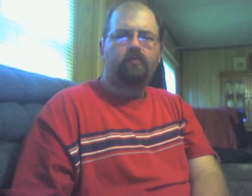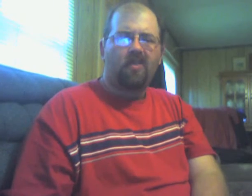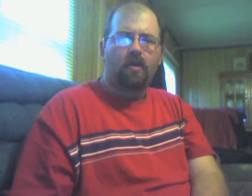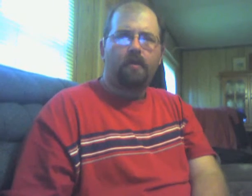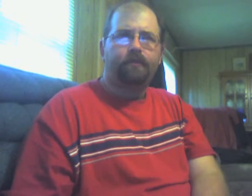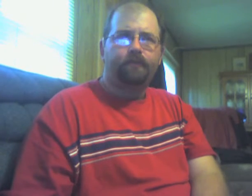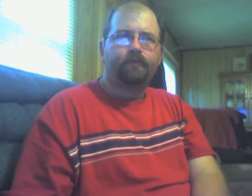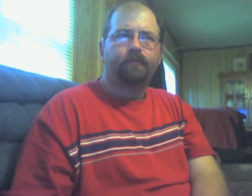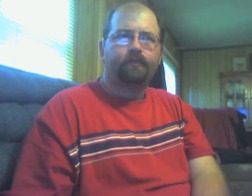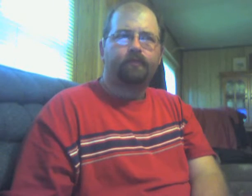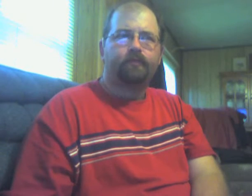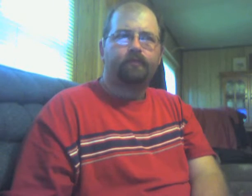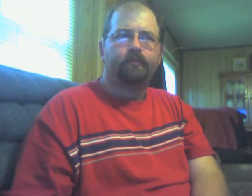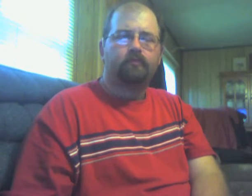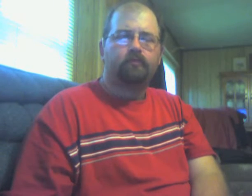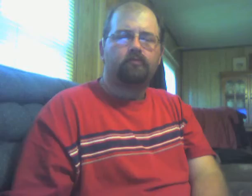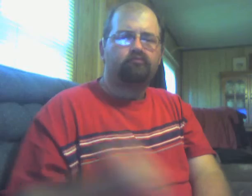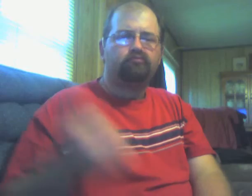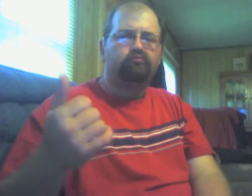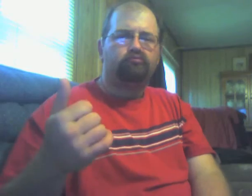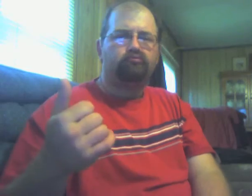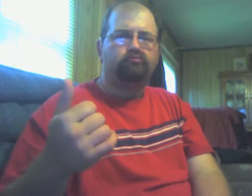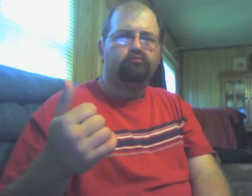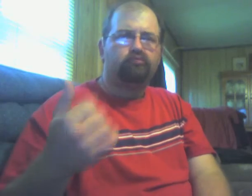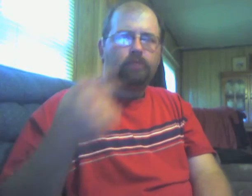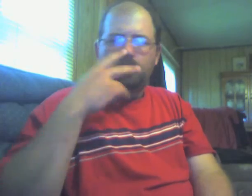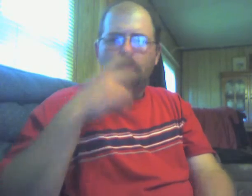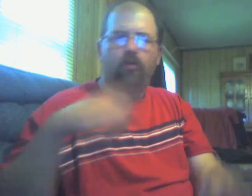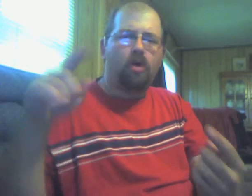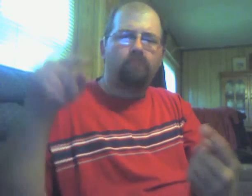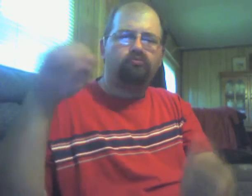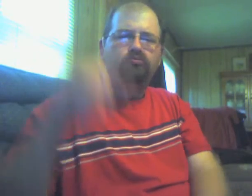neighborhood. Yes. Yes. Yes.